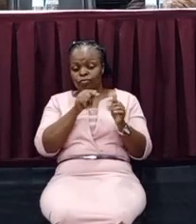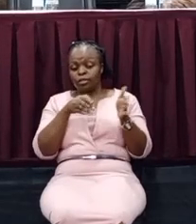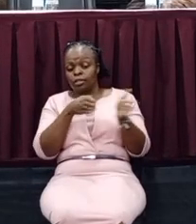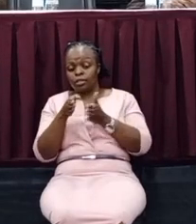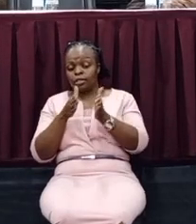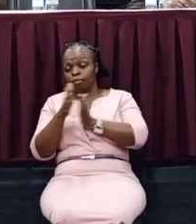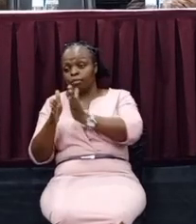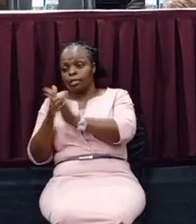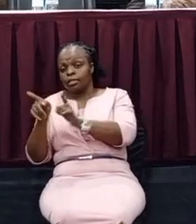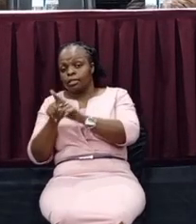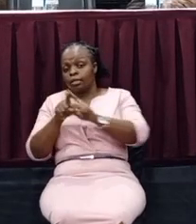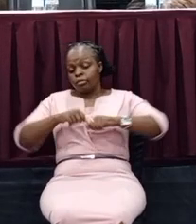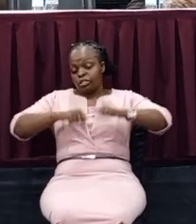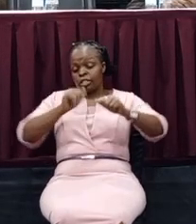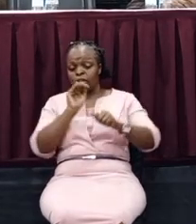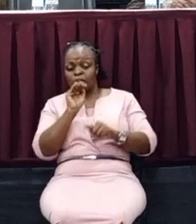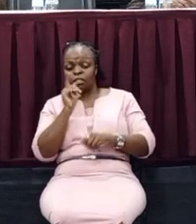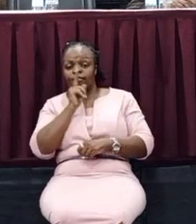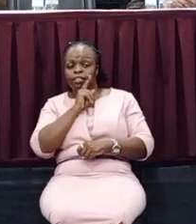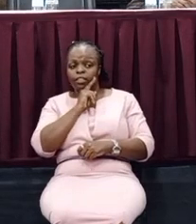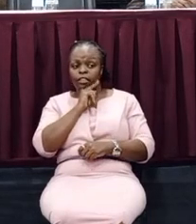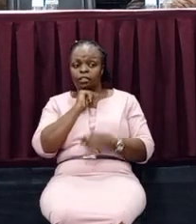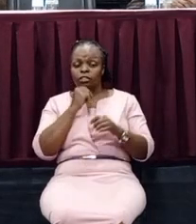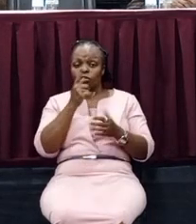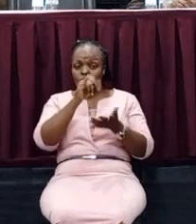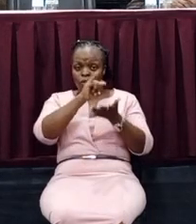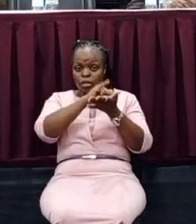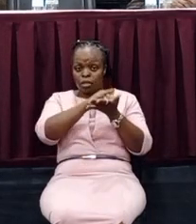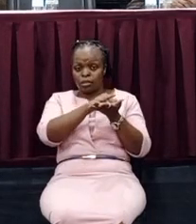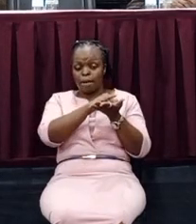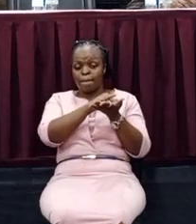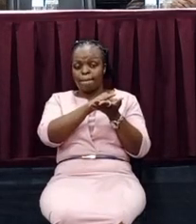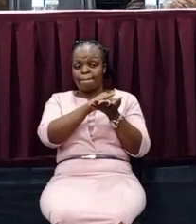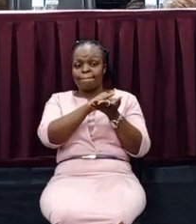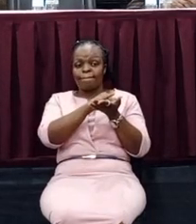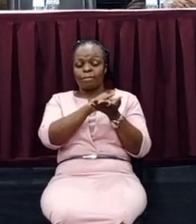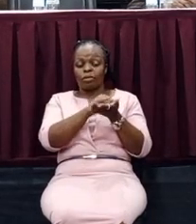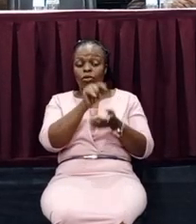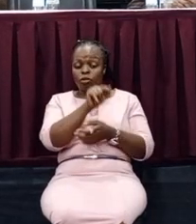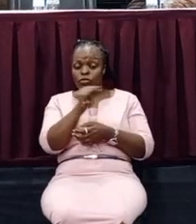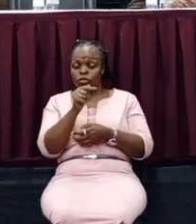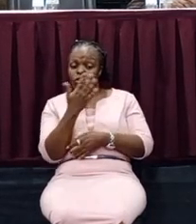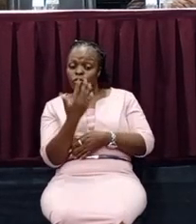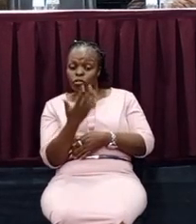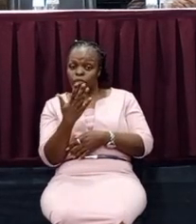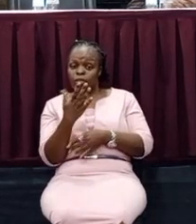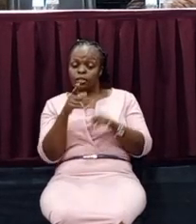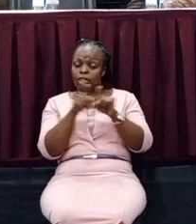chairman has passed, so that those documents and the contents of the documents